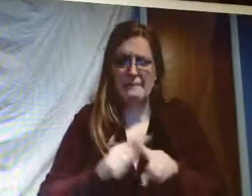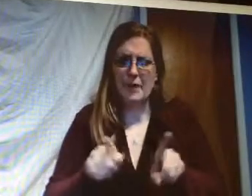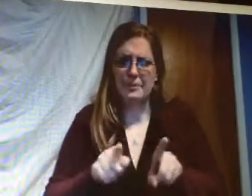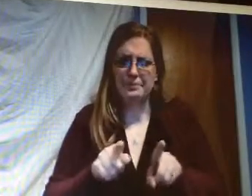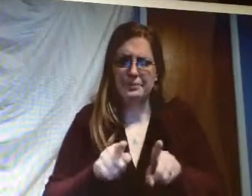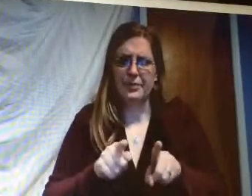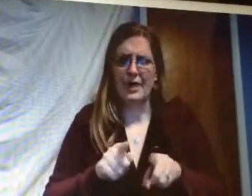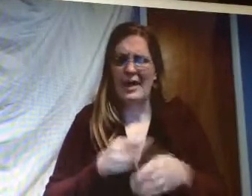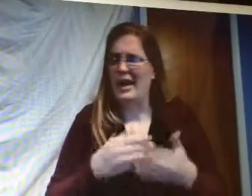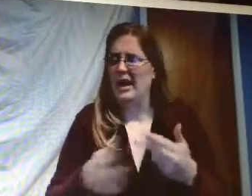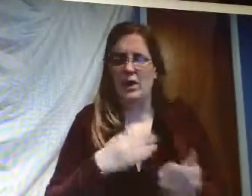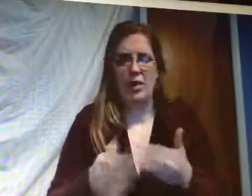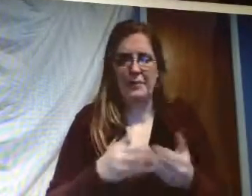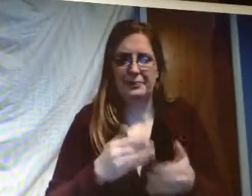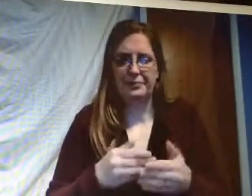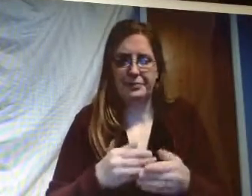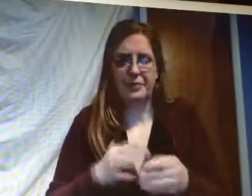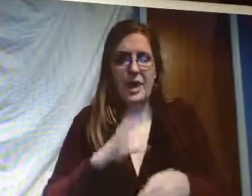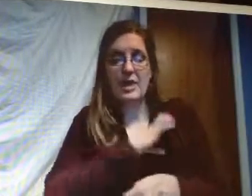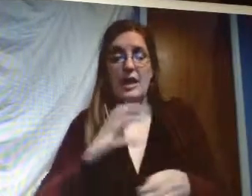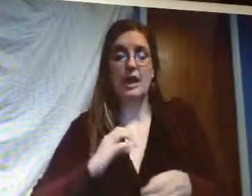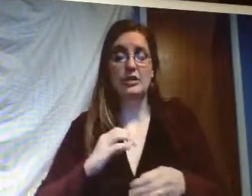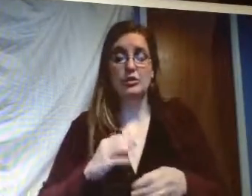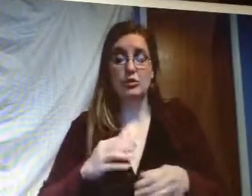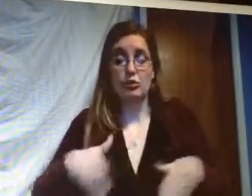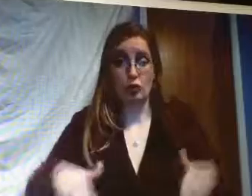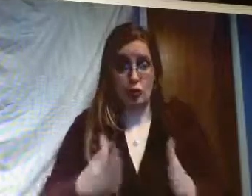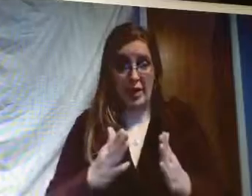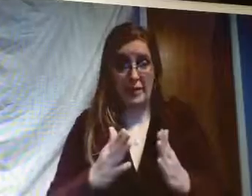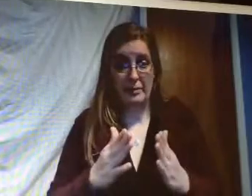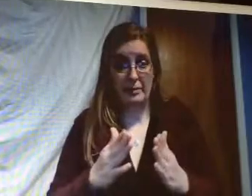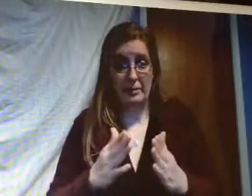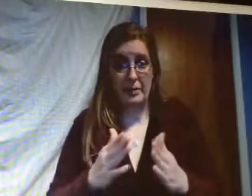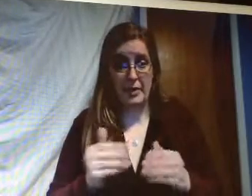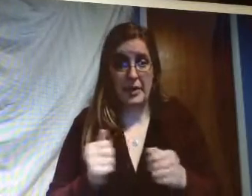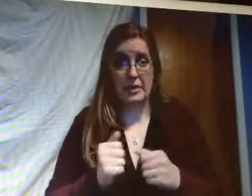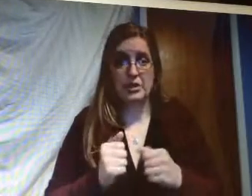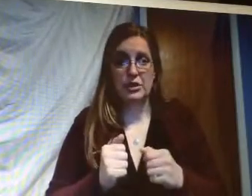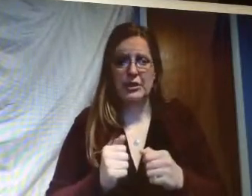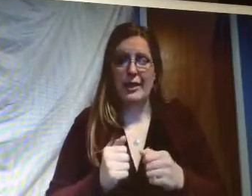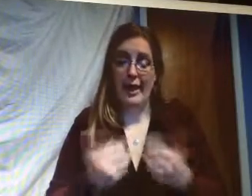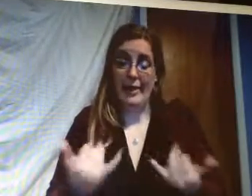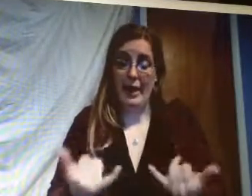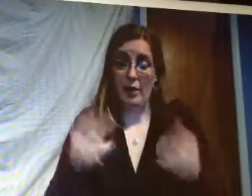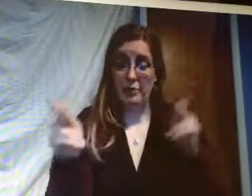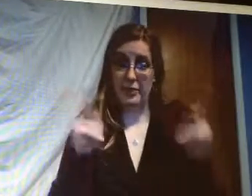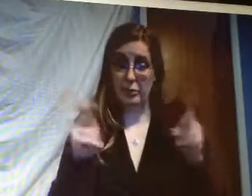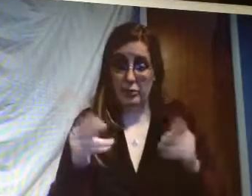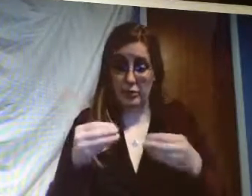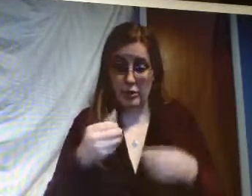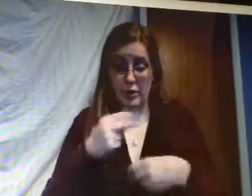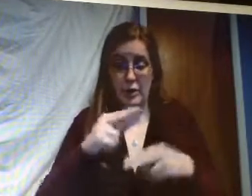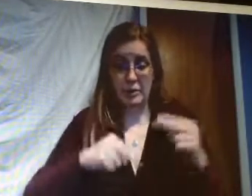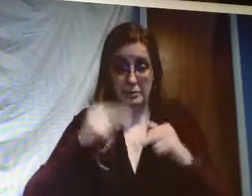but anyway the council approves you to now have people